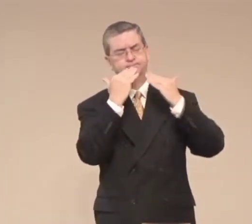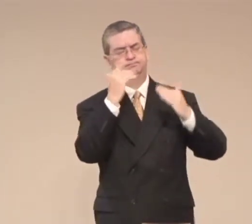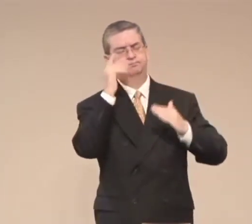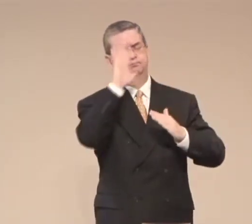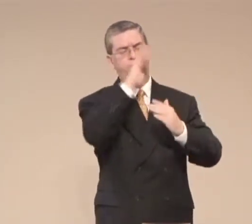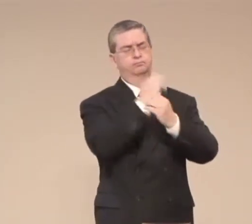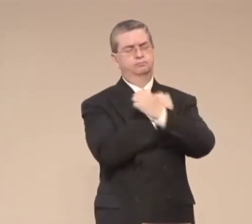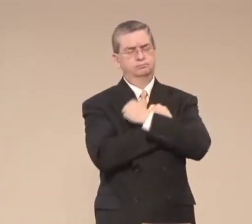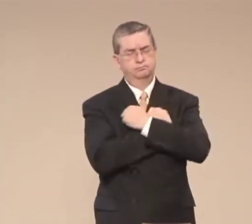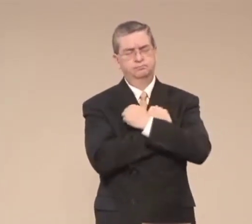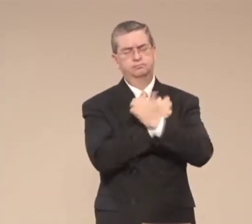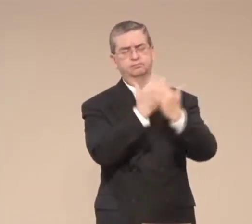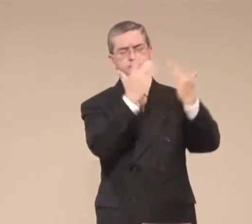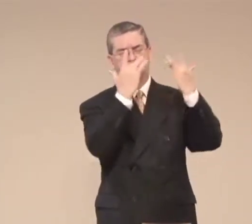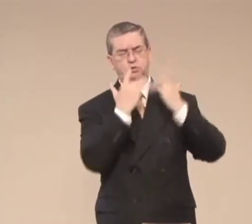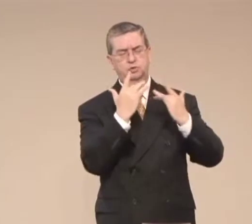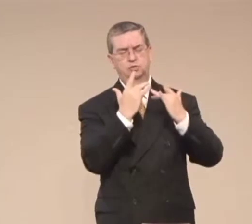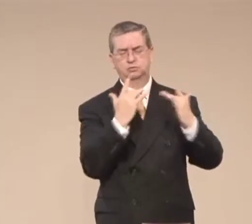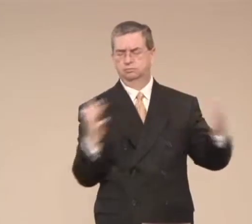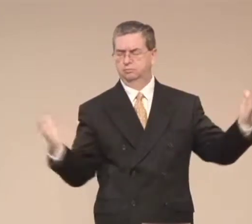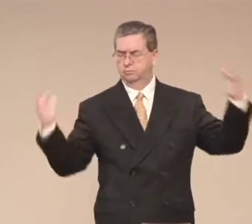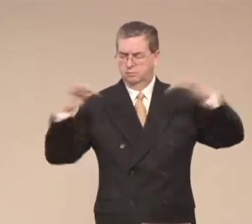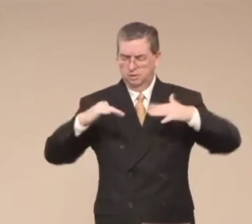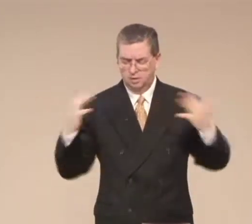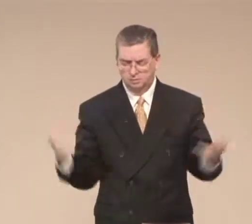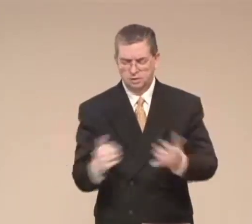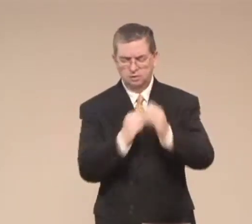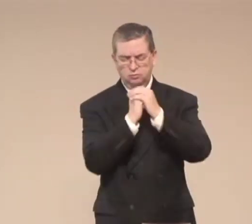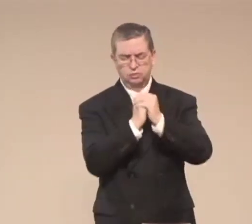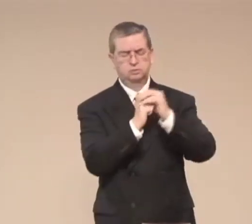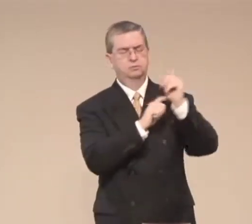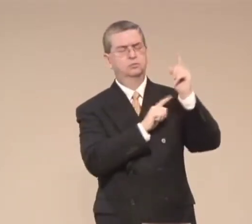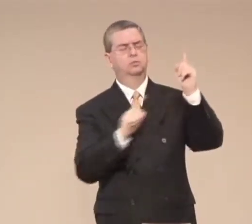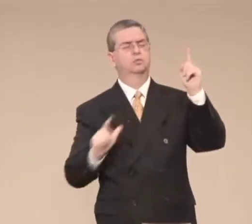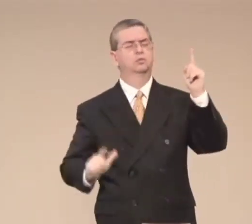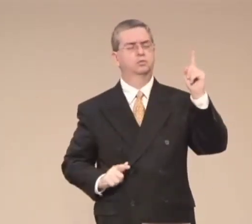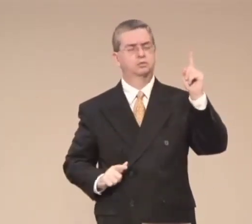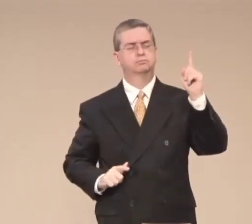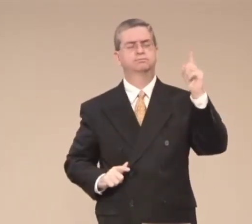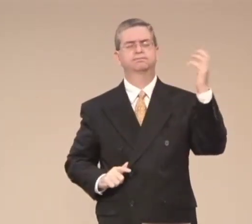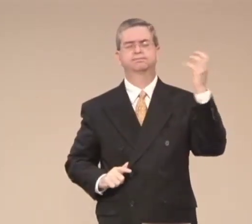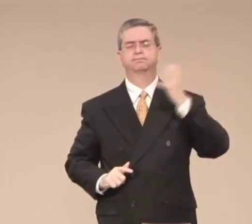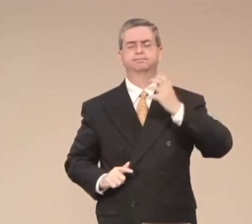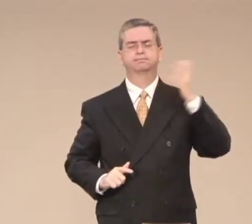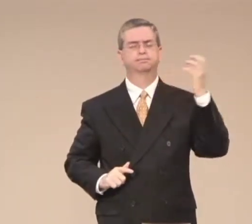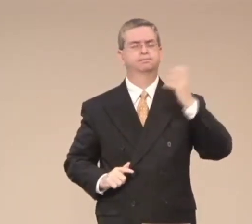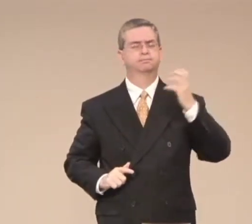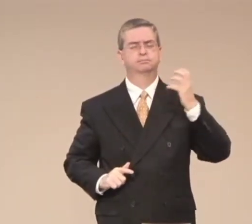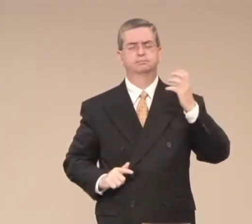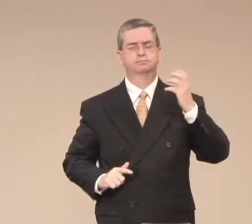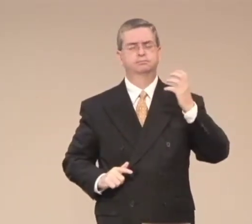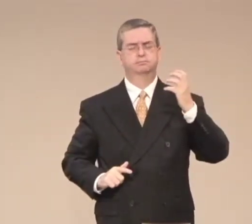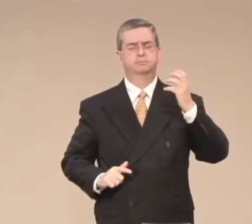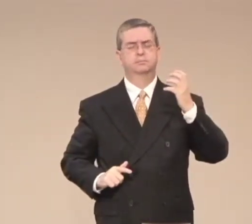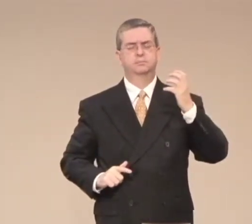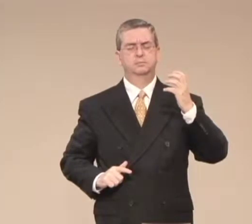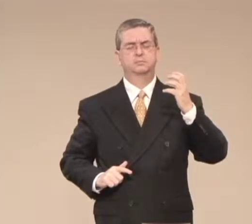Father, we just thank you for your love, your mercy. Lord, it's amazing.